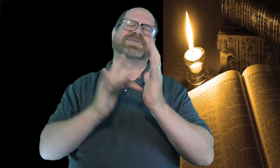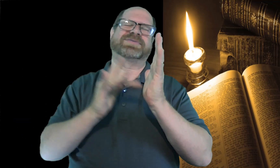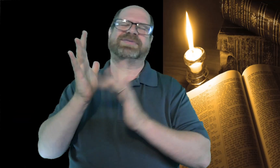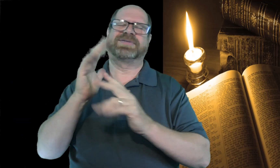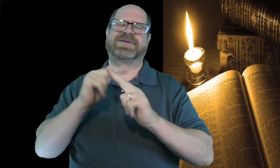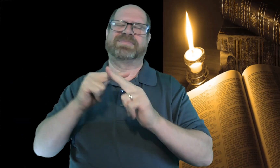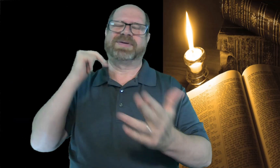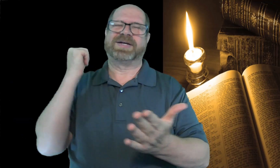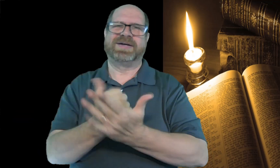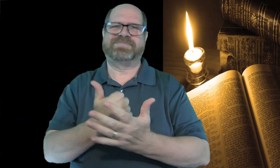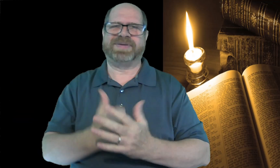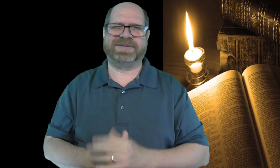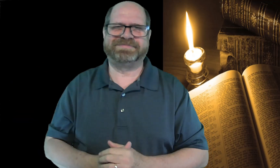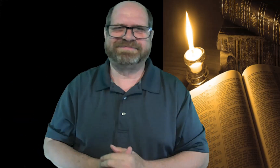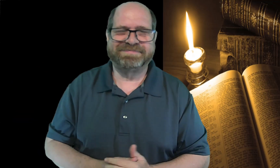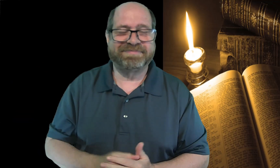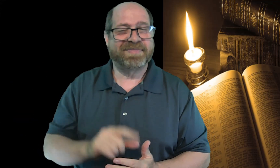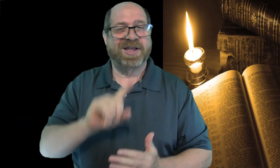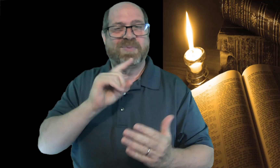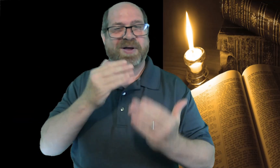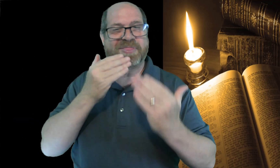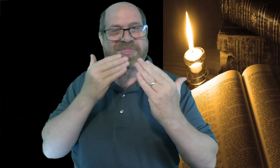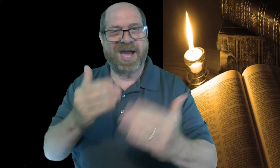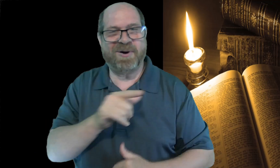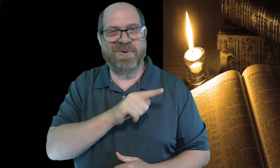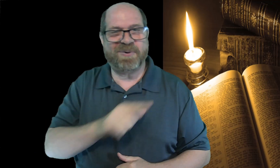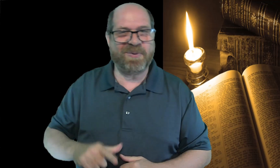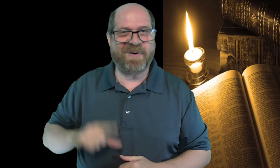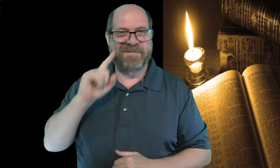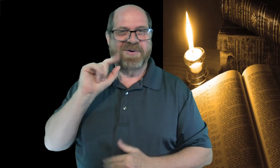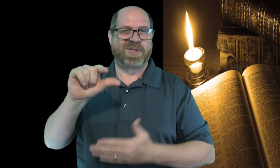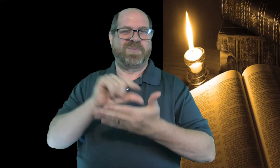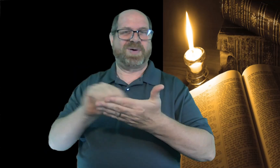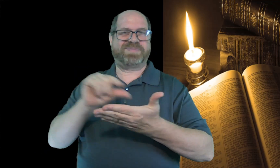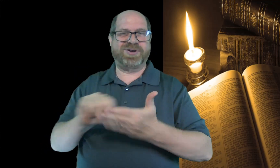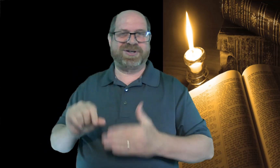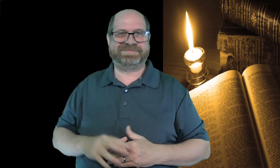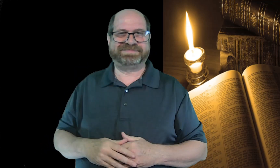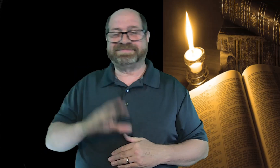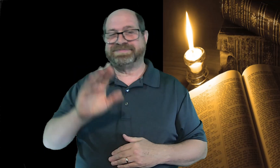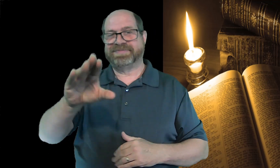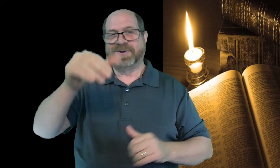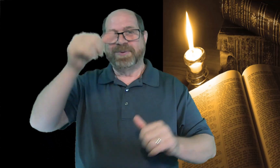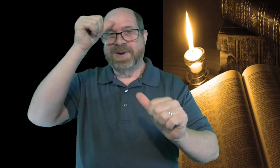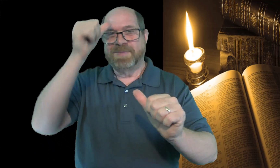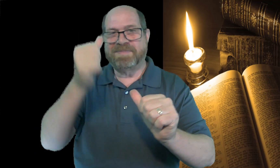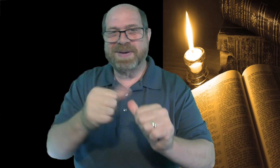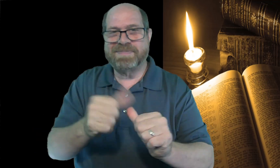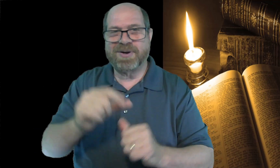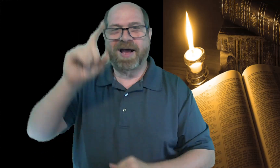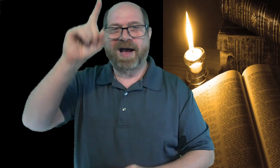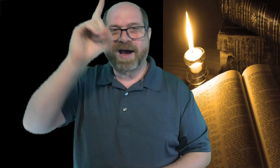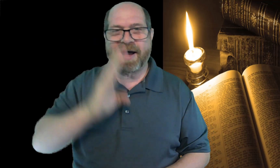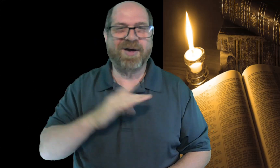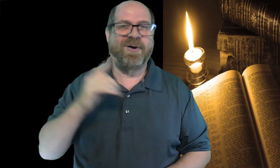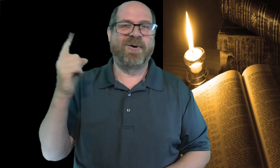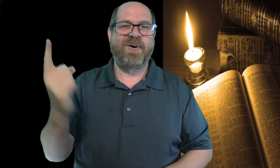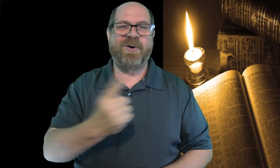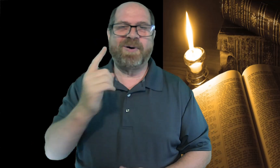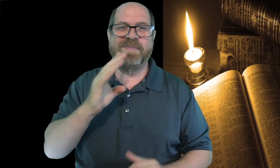we love you in Jesus name. Amen. I really thank the Lord for scripture. And remember, God